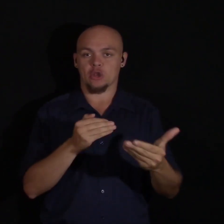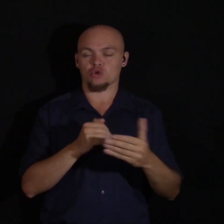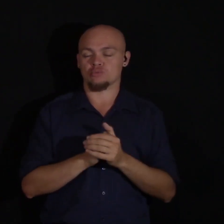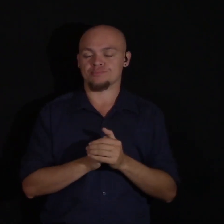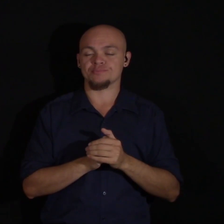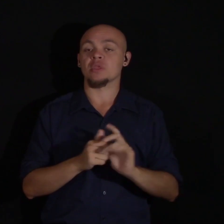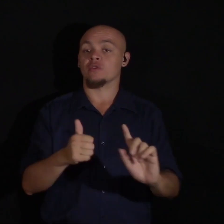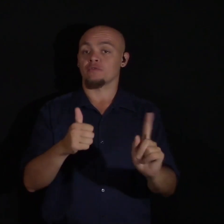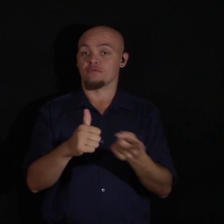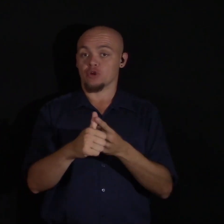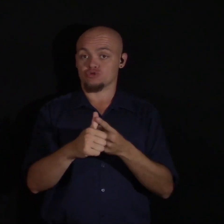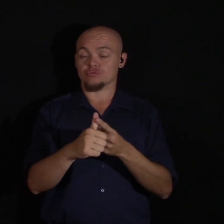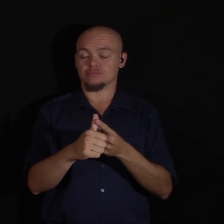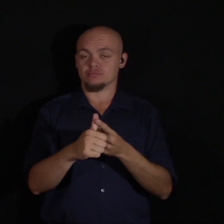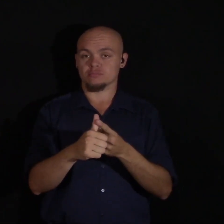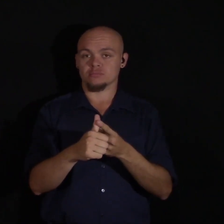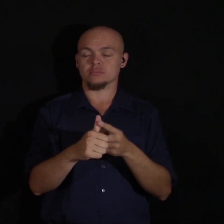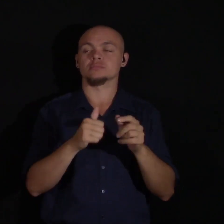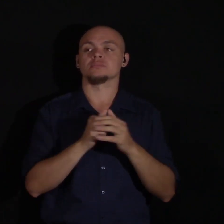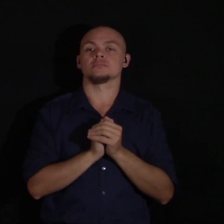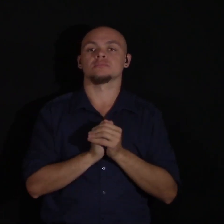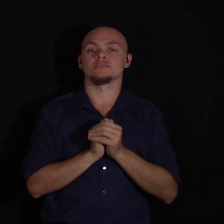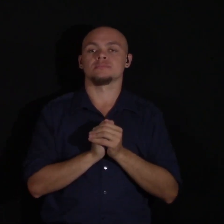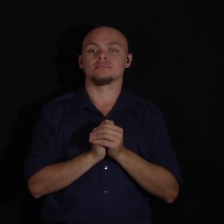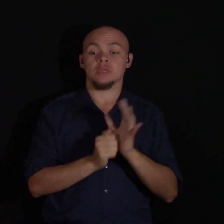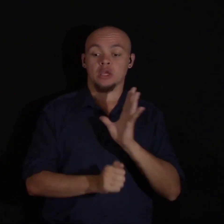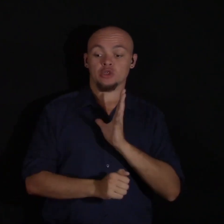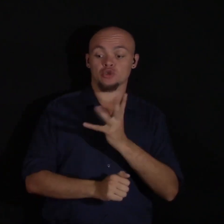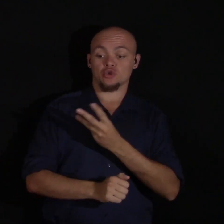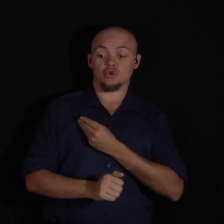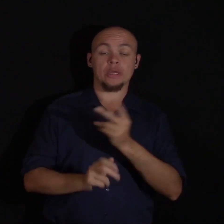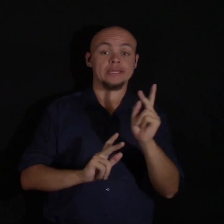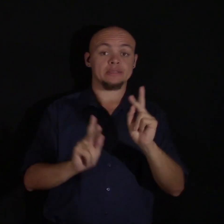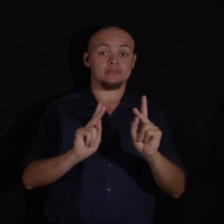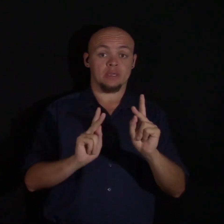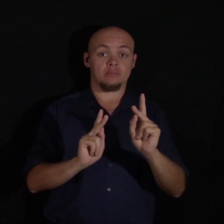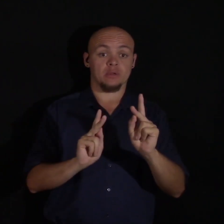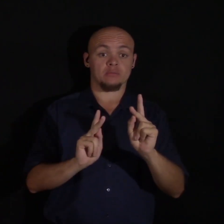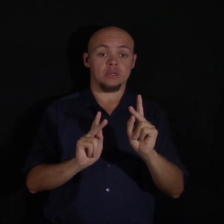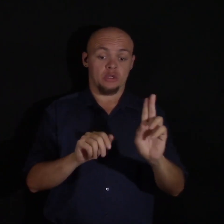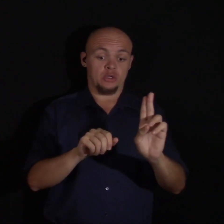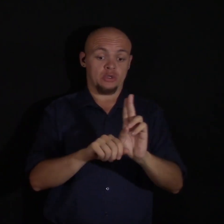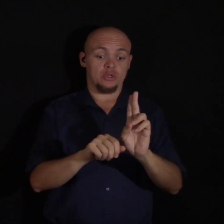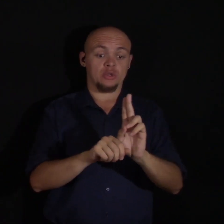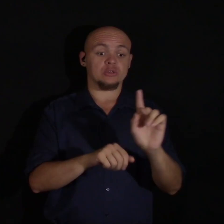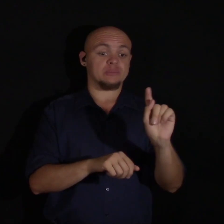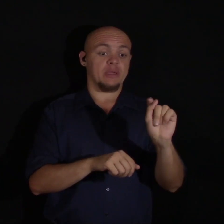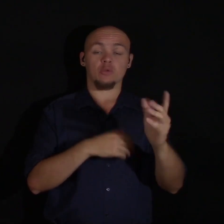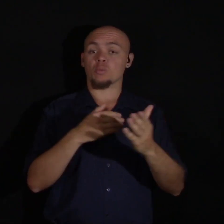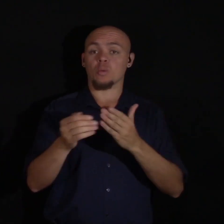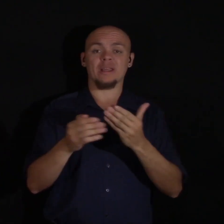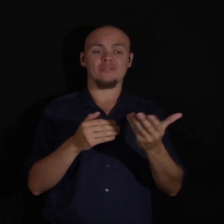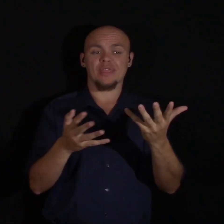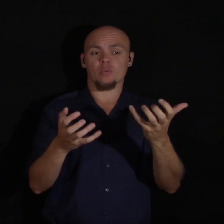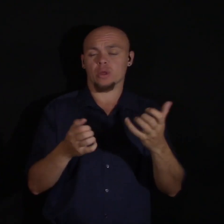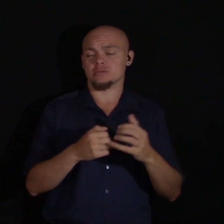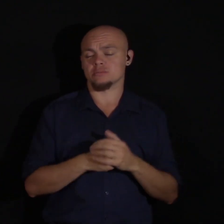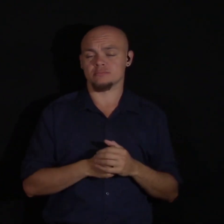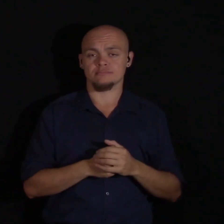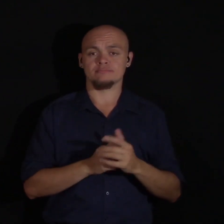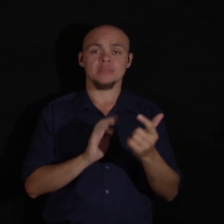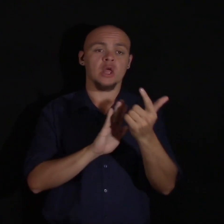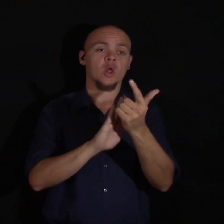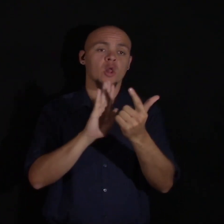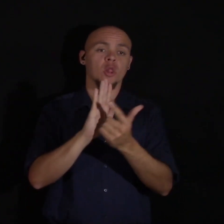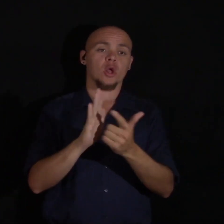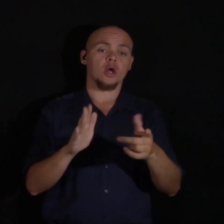First of all, transgender people have the right to use whichever bathroom they prefer. There is no law